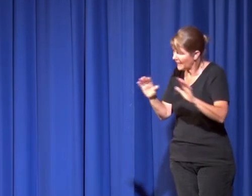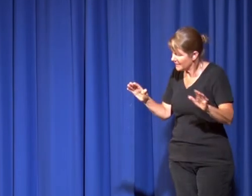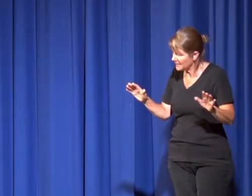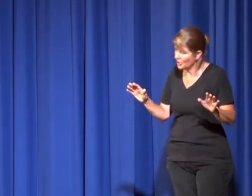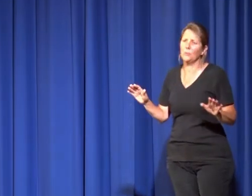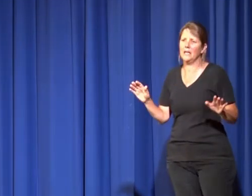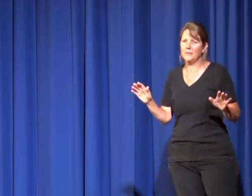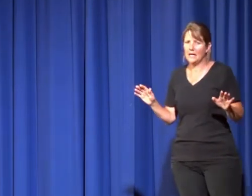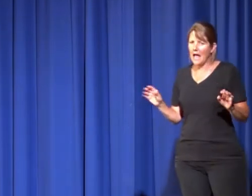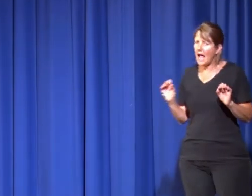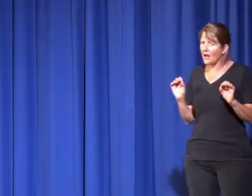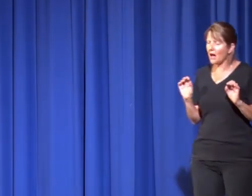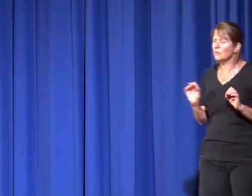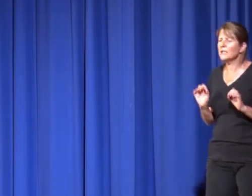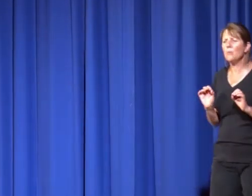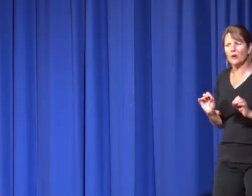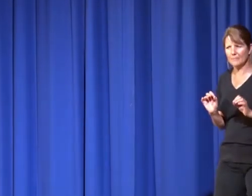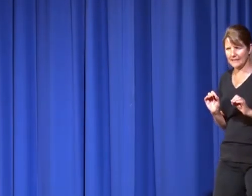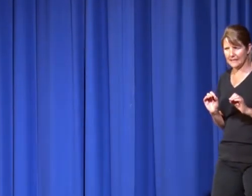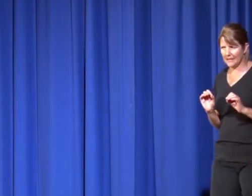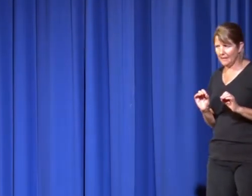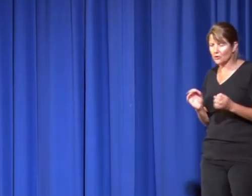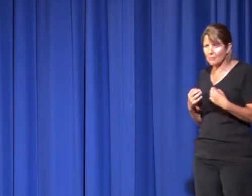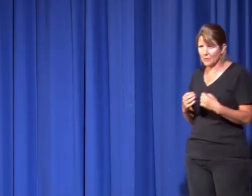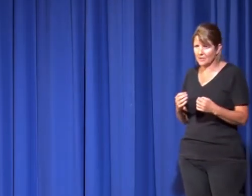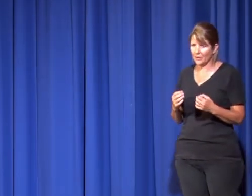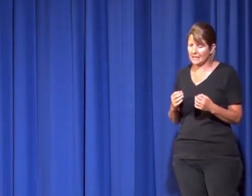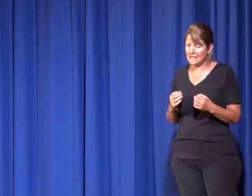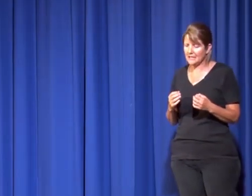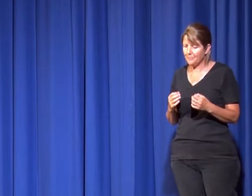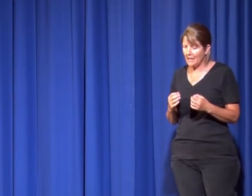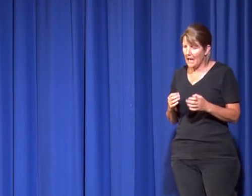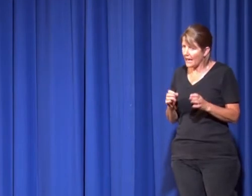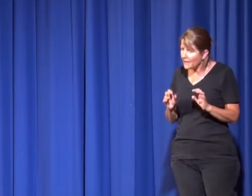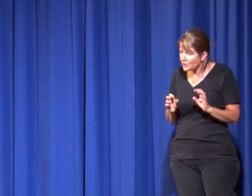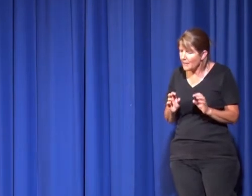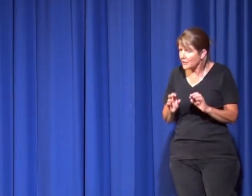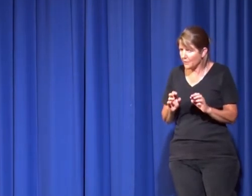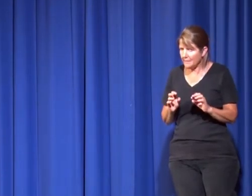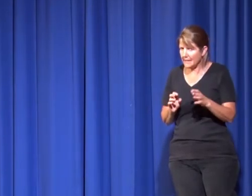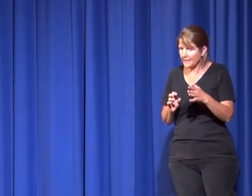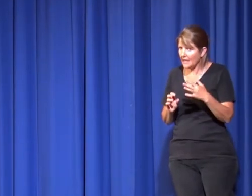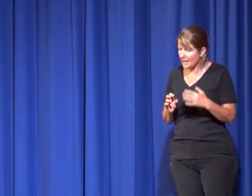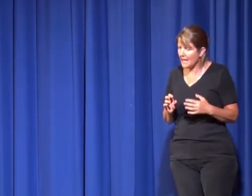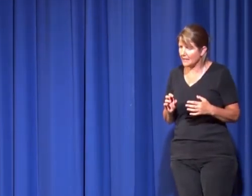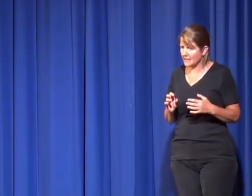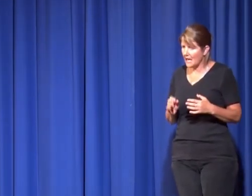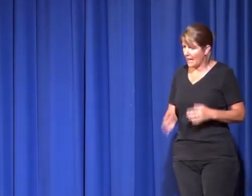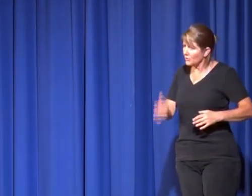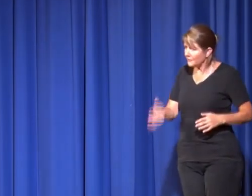fathers are nowhere. And I'm really worried my dad's going to be in trouble because of what I did. And after about 20 minutes they come out and all the